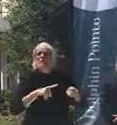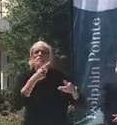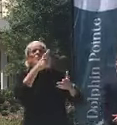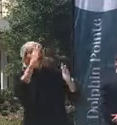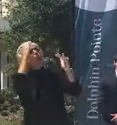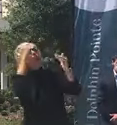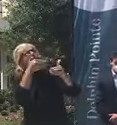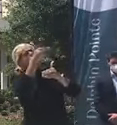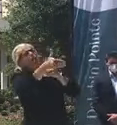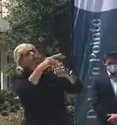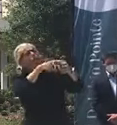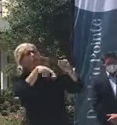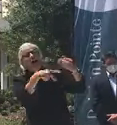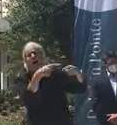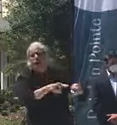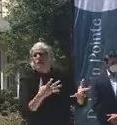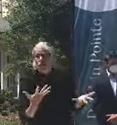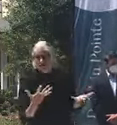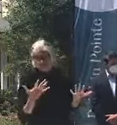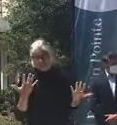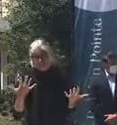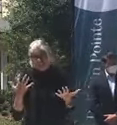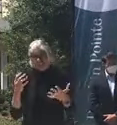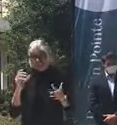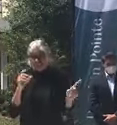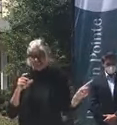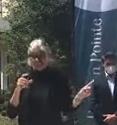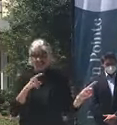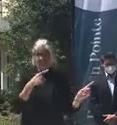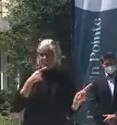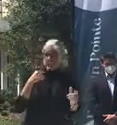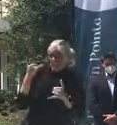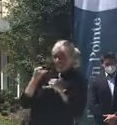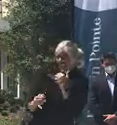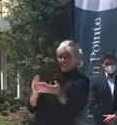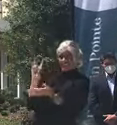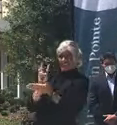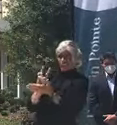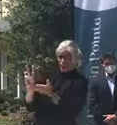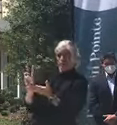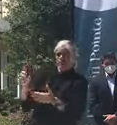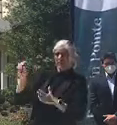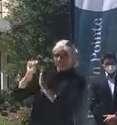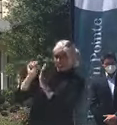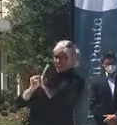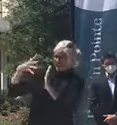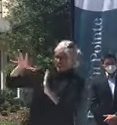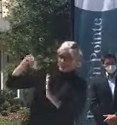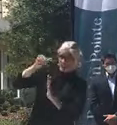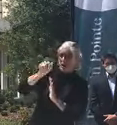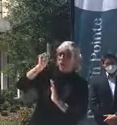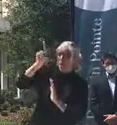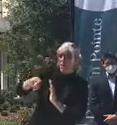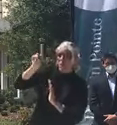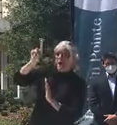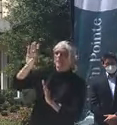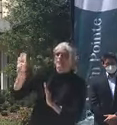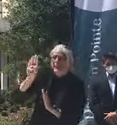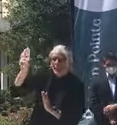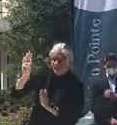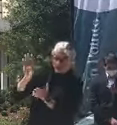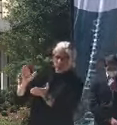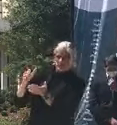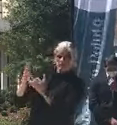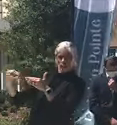So first, the state, the DEO, over the last six weeks has paid out $1.1 billion in